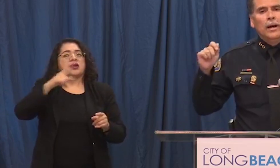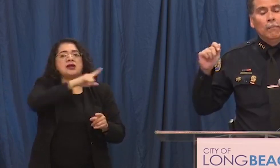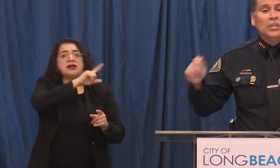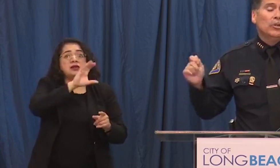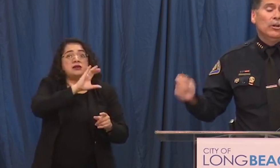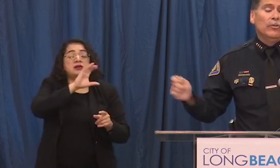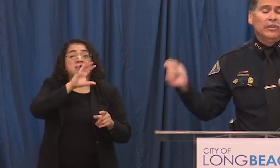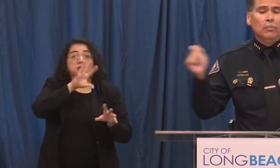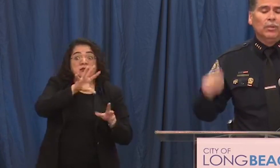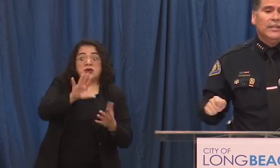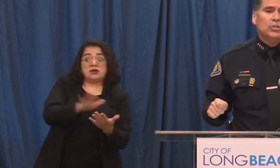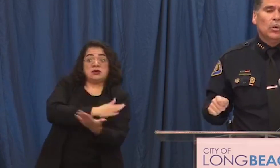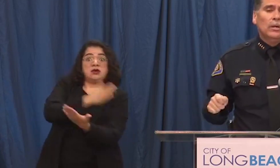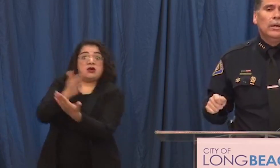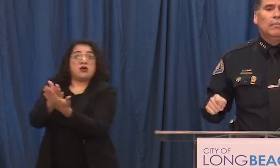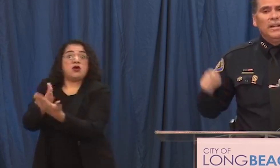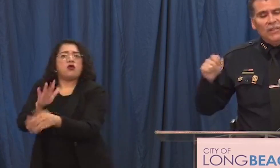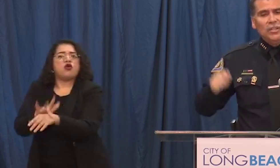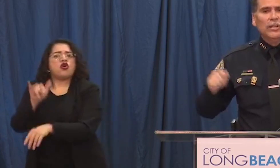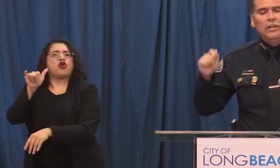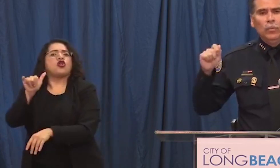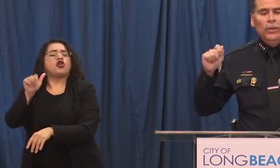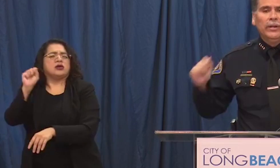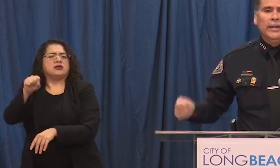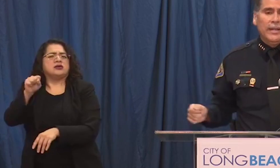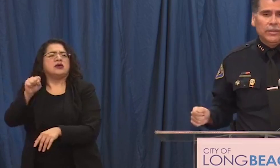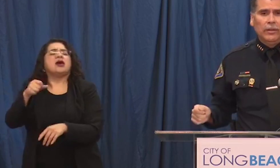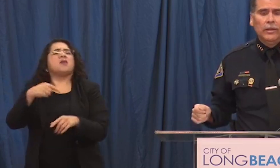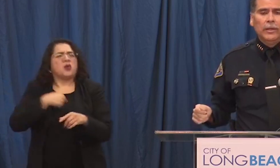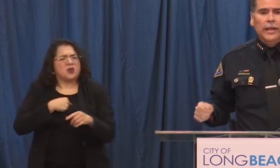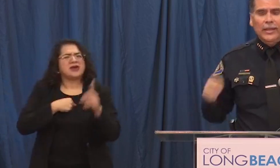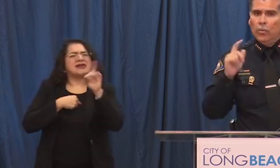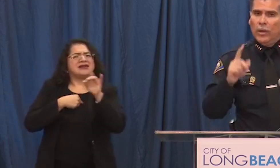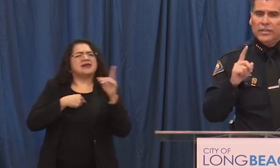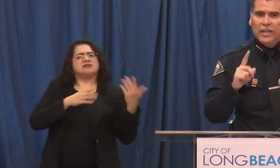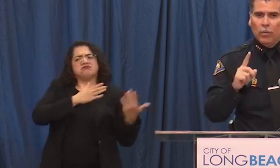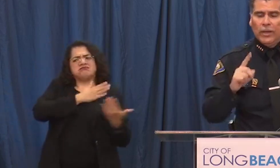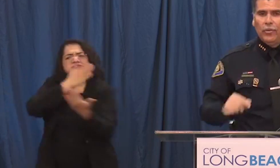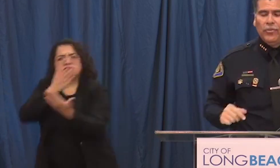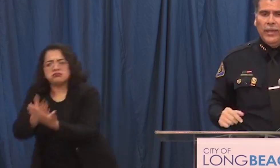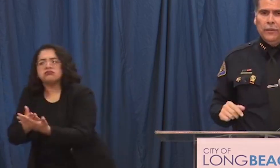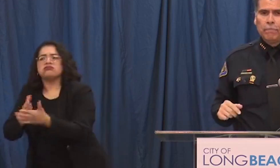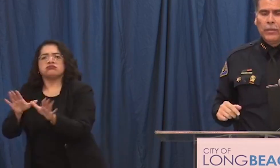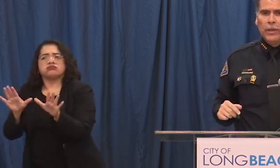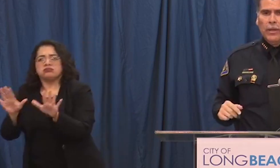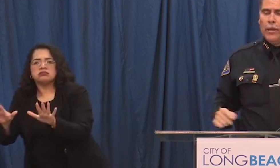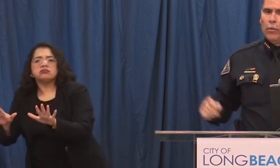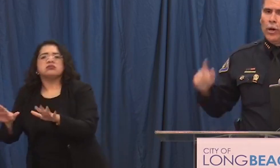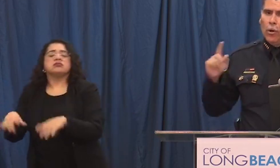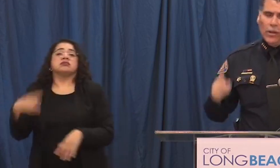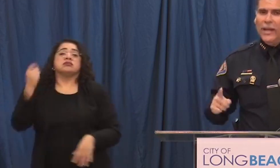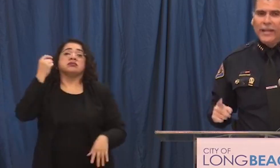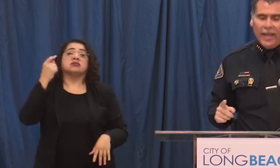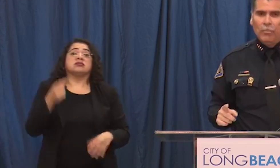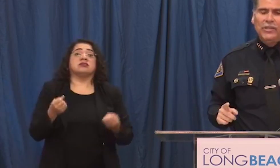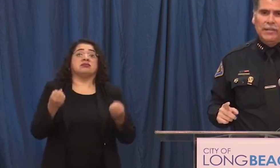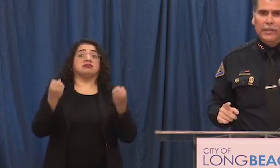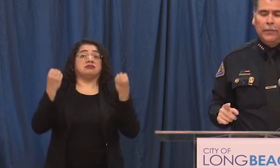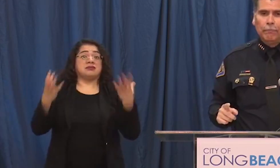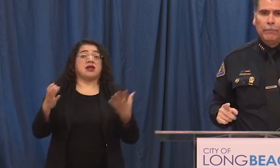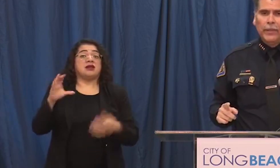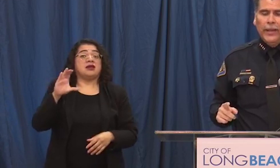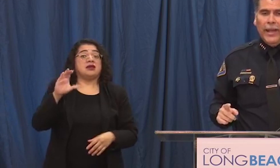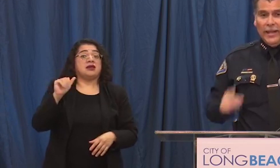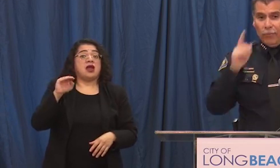uh much earlier than the police were but eventually we were going to get there i do want to say one other thing there were a whole lot of cameras